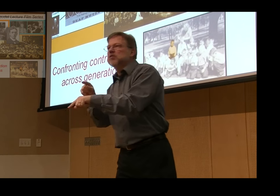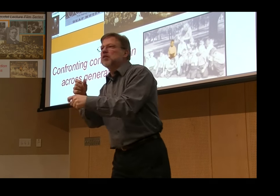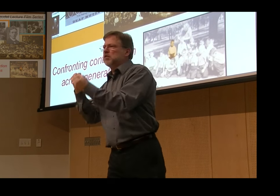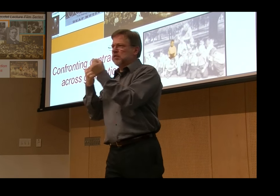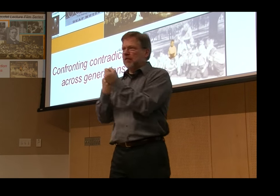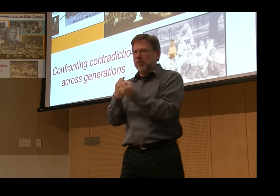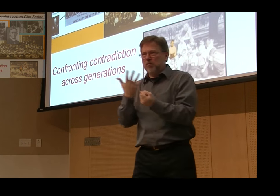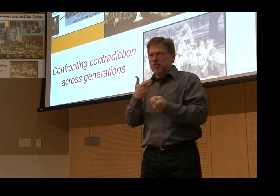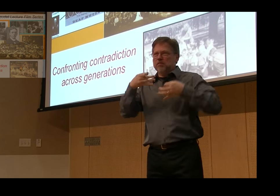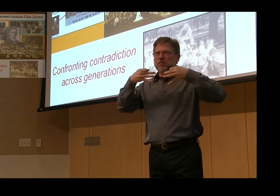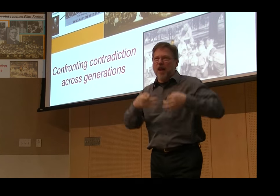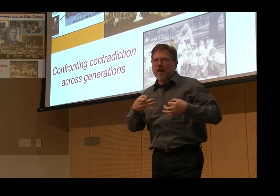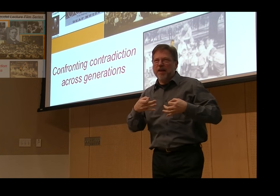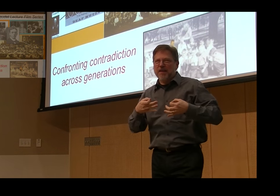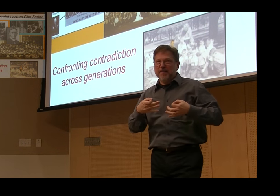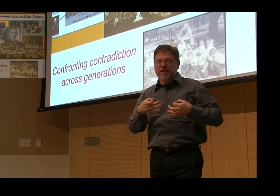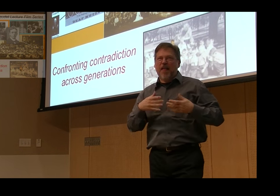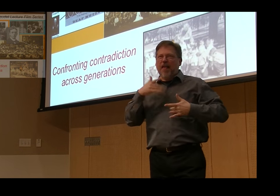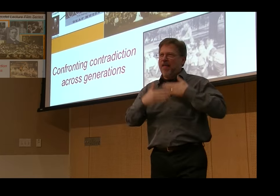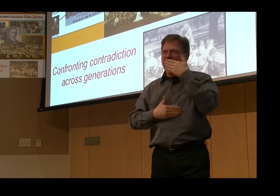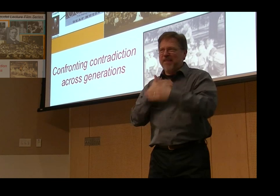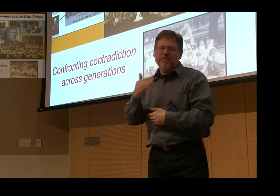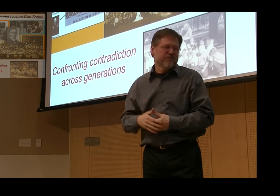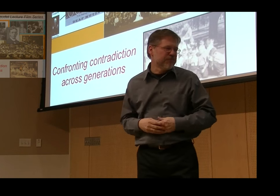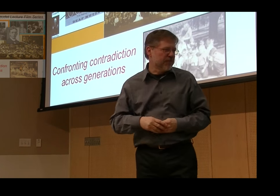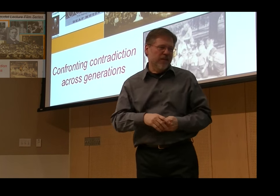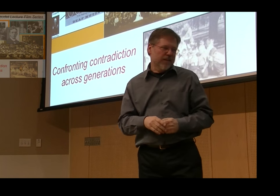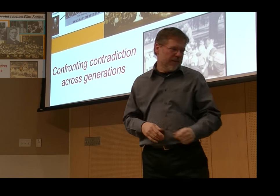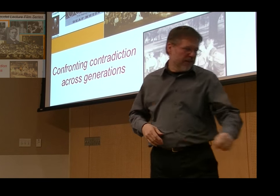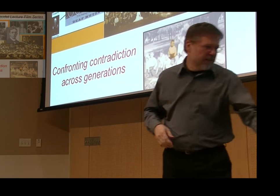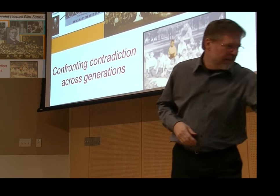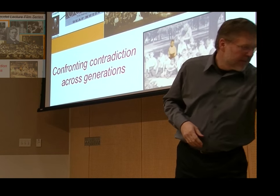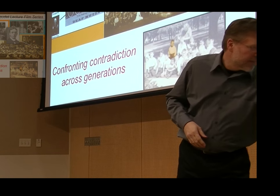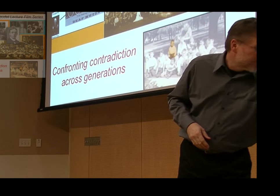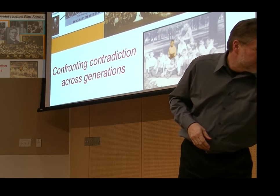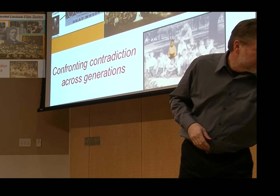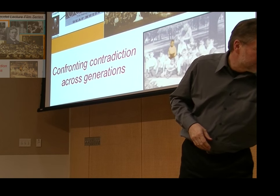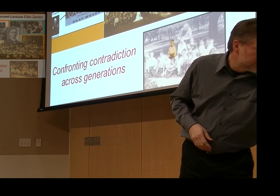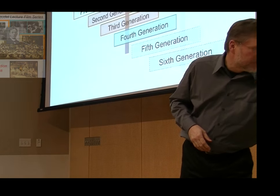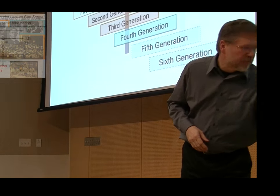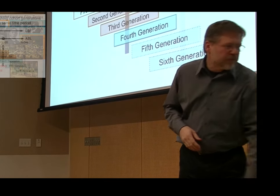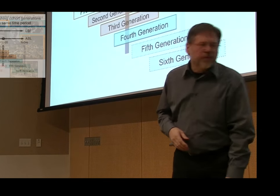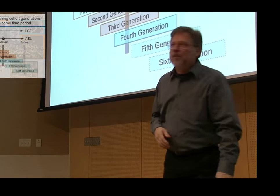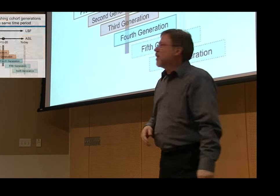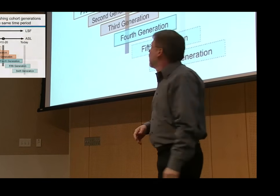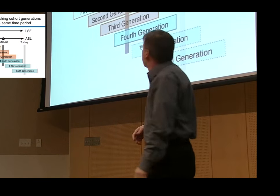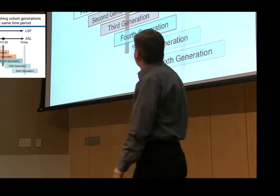Through this whole process of archaeology, we discovered methodology and tools for improving upon the way that we